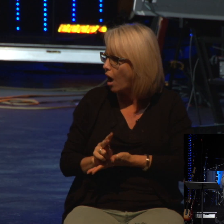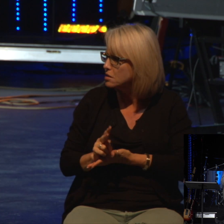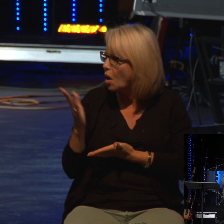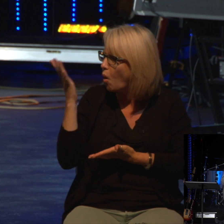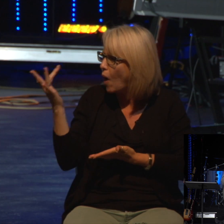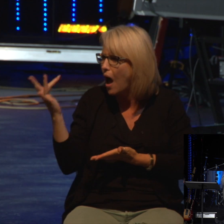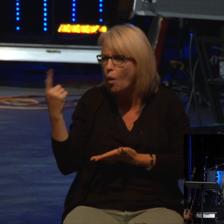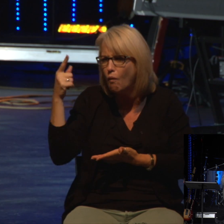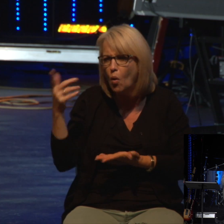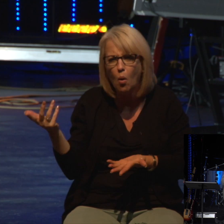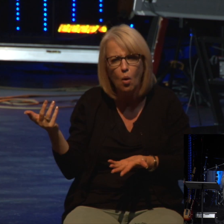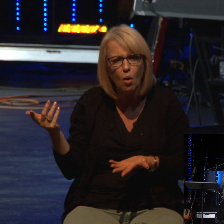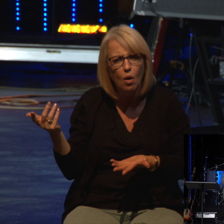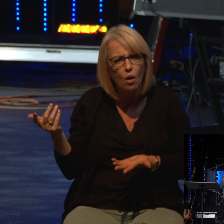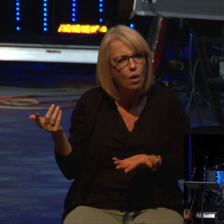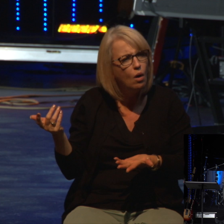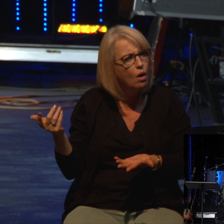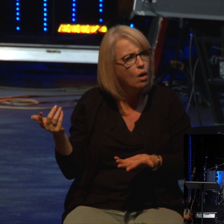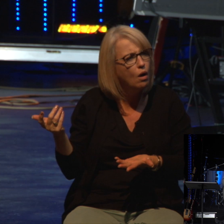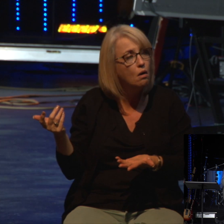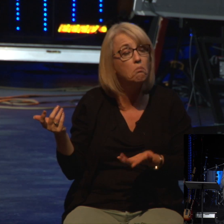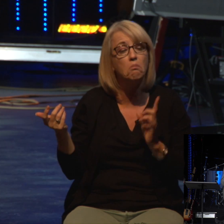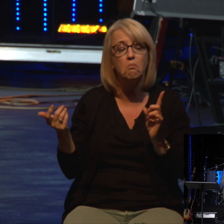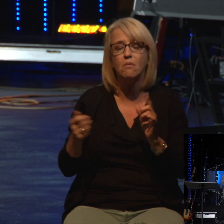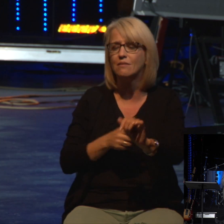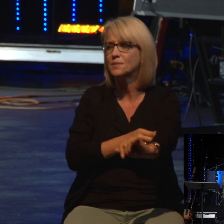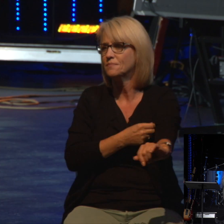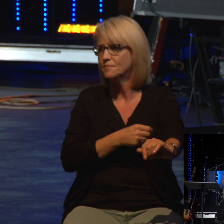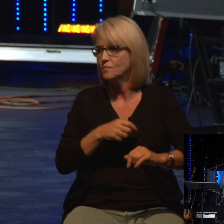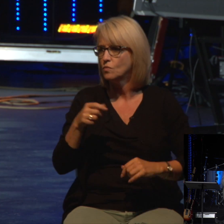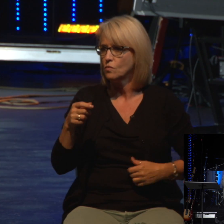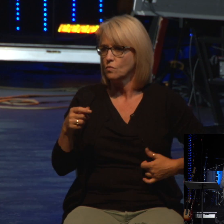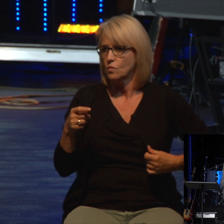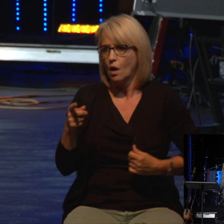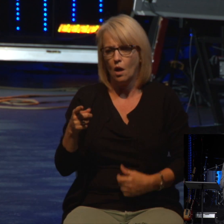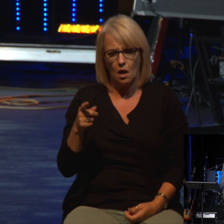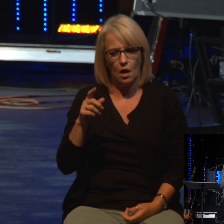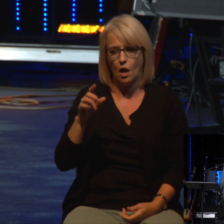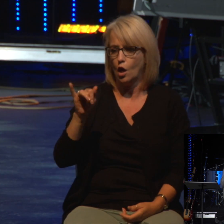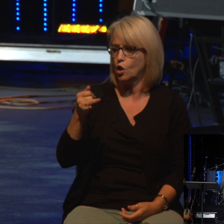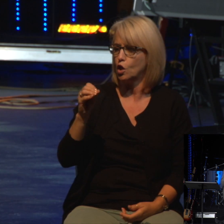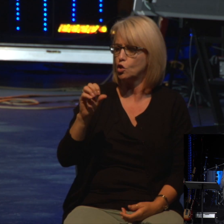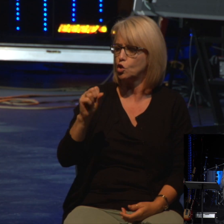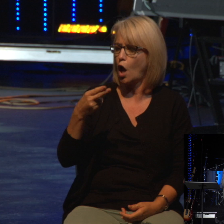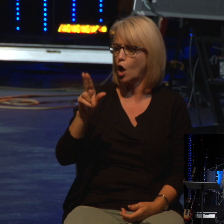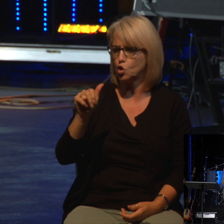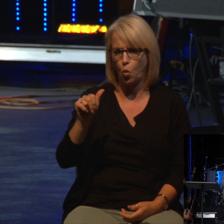What had happened? Well, you read about Joshua and the elders falling before